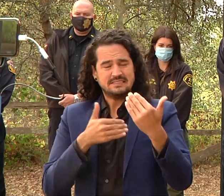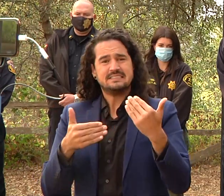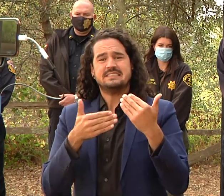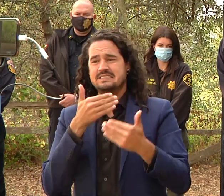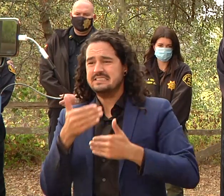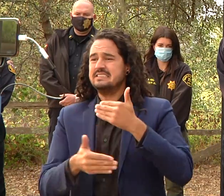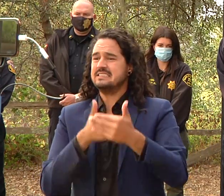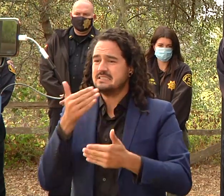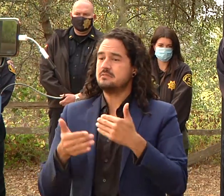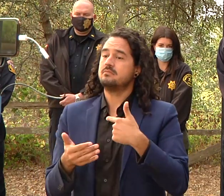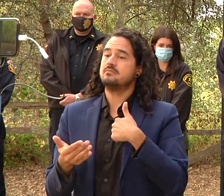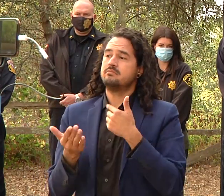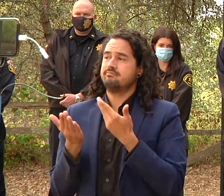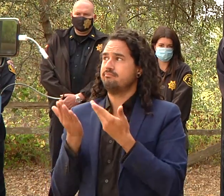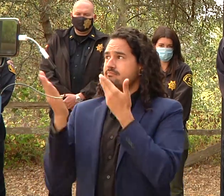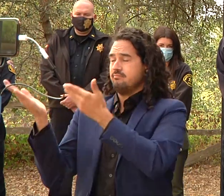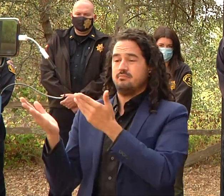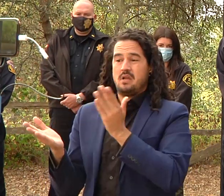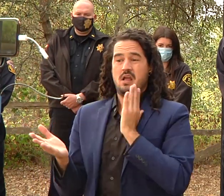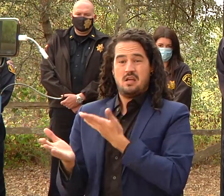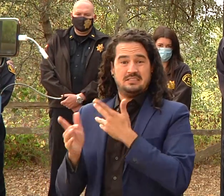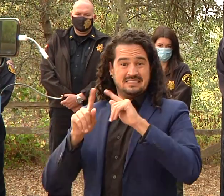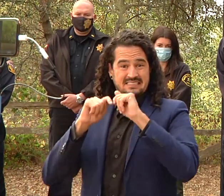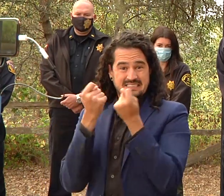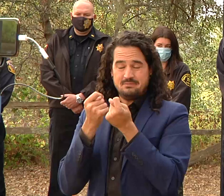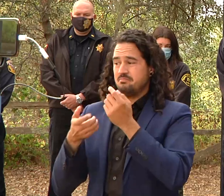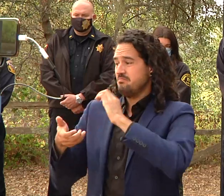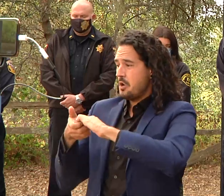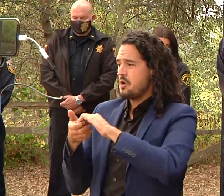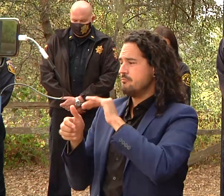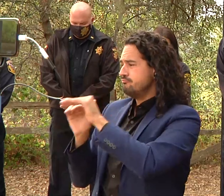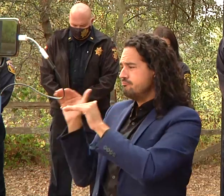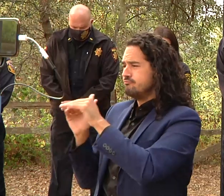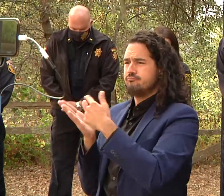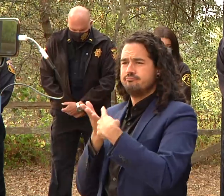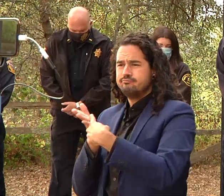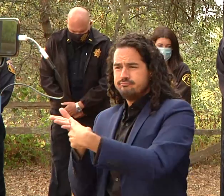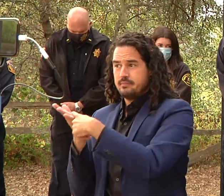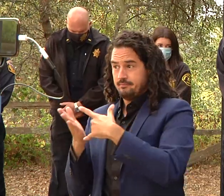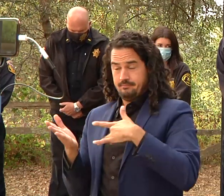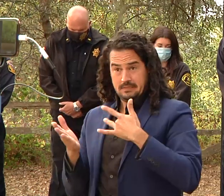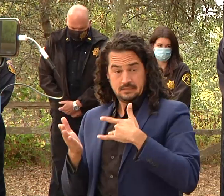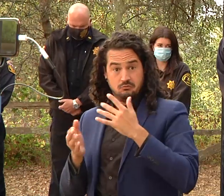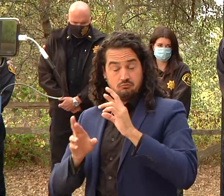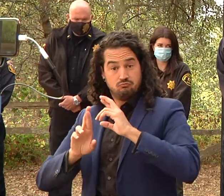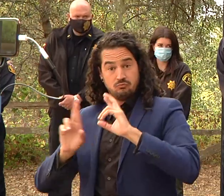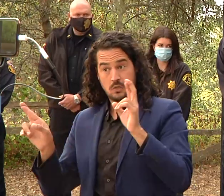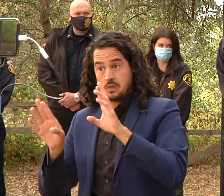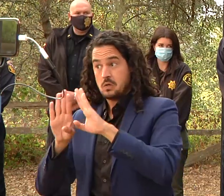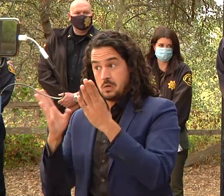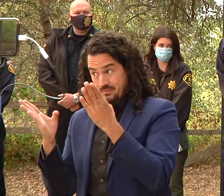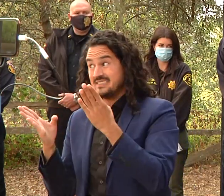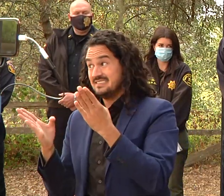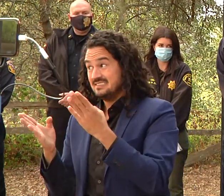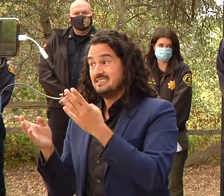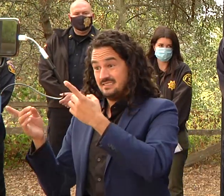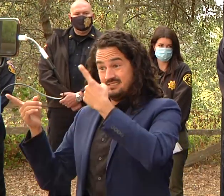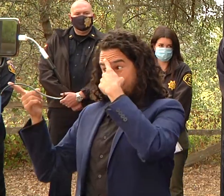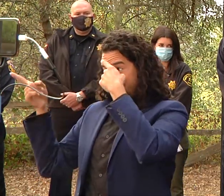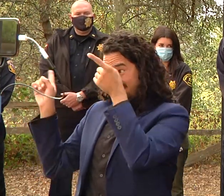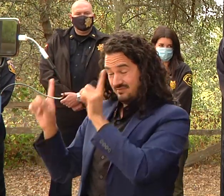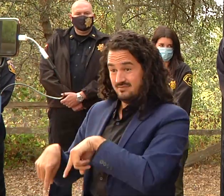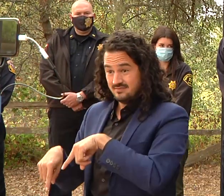to our law enforcement partners what we feel comfortable opening and then ultimately it's a it's up to the sheriff's office in this case